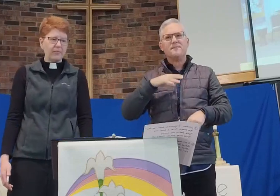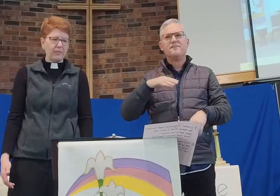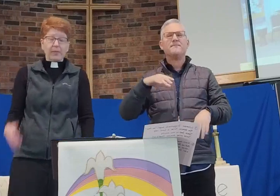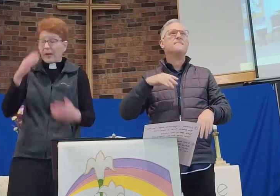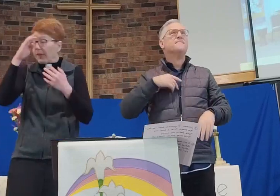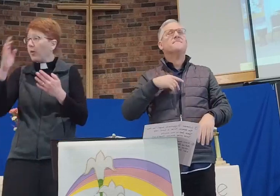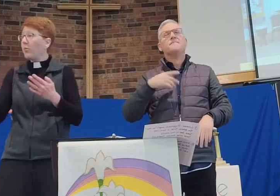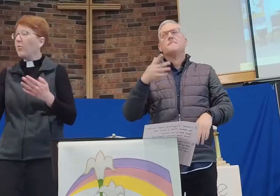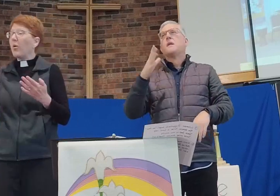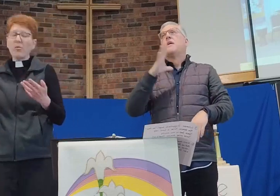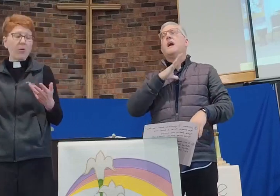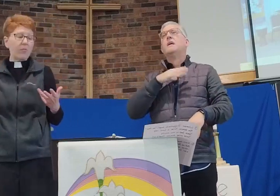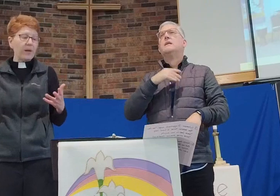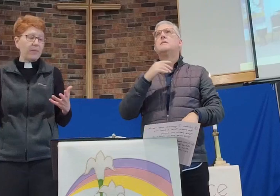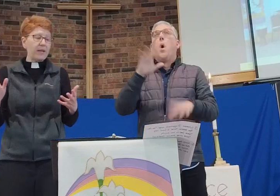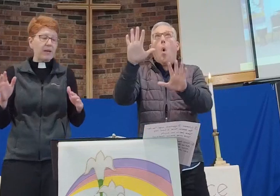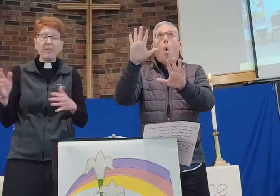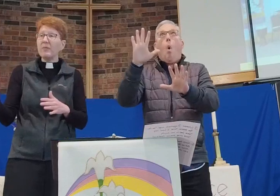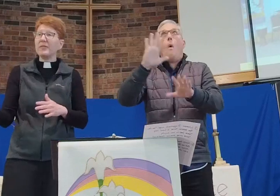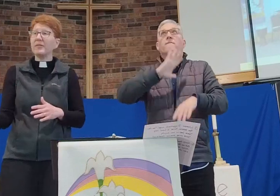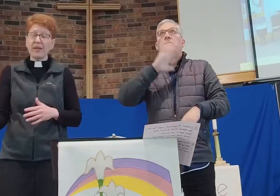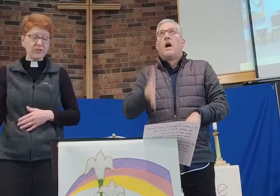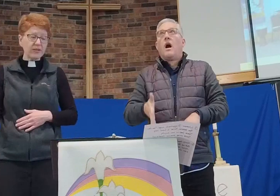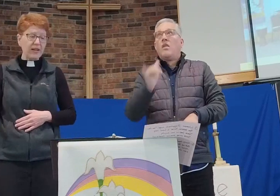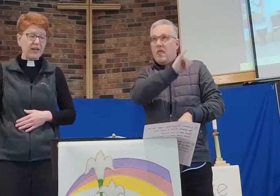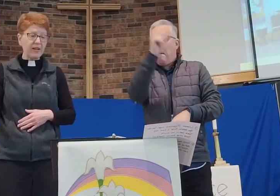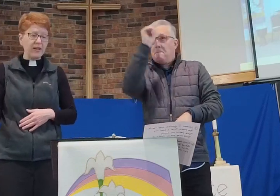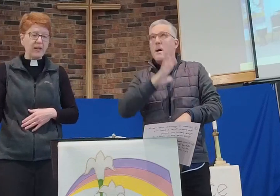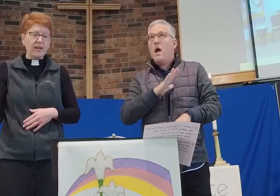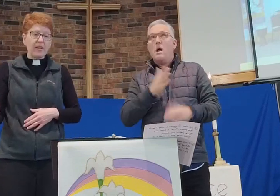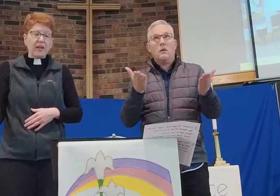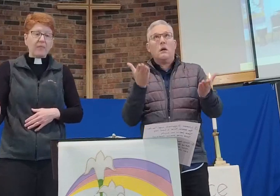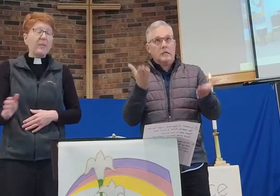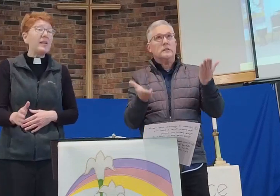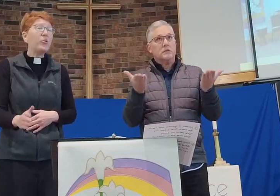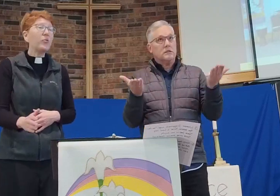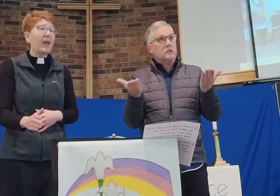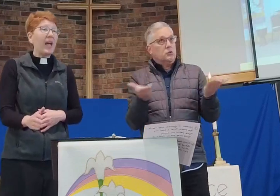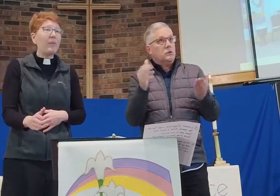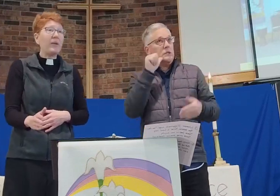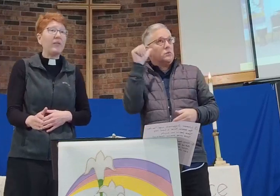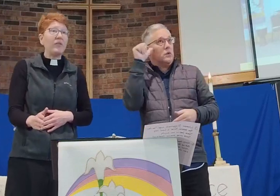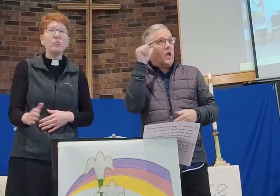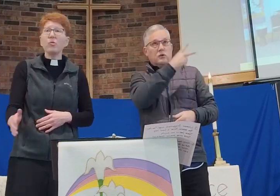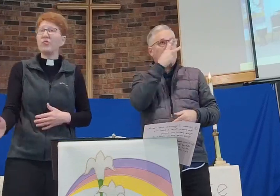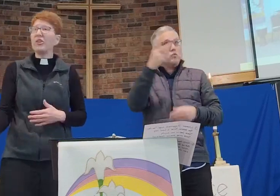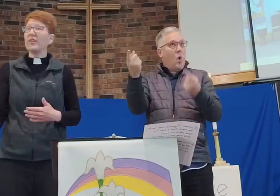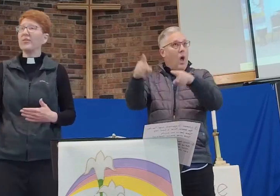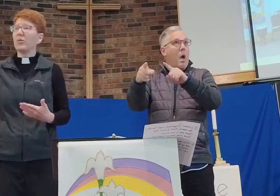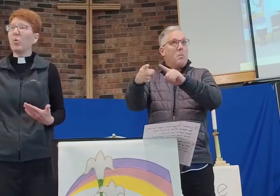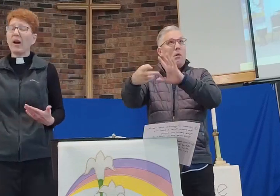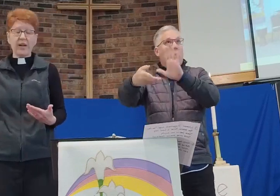And I thought, oh, oh, oh, maybe he was here yesterday. Maybe he knows what happened. Who took Jesus, and why?